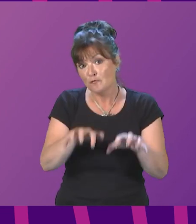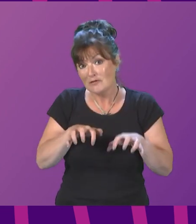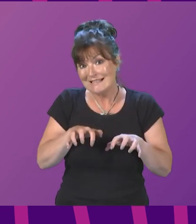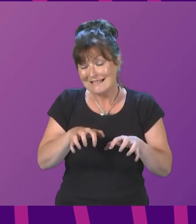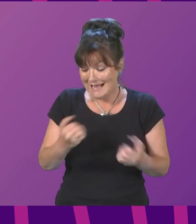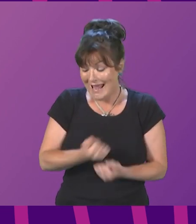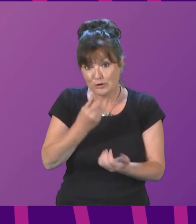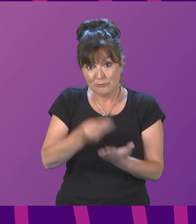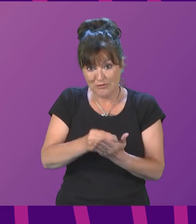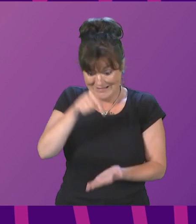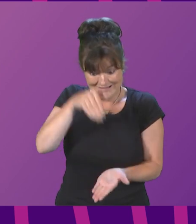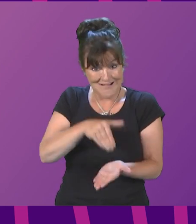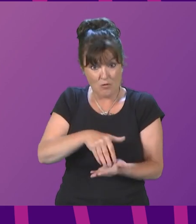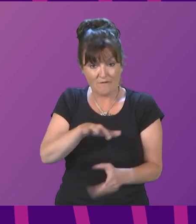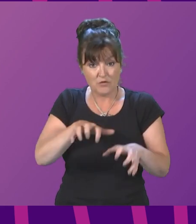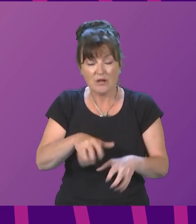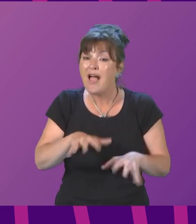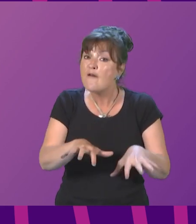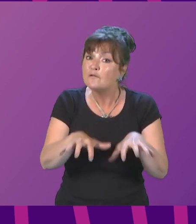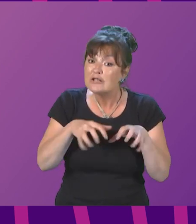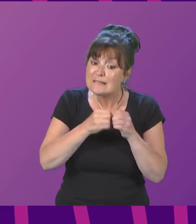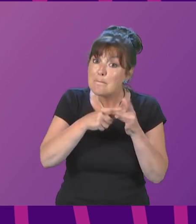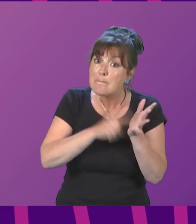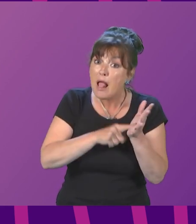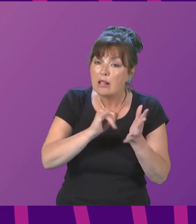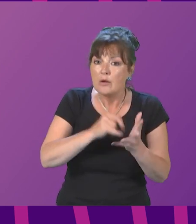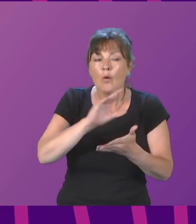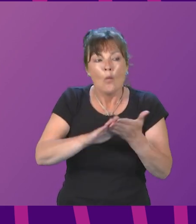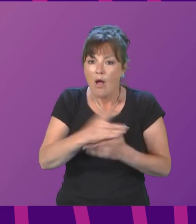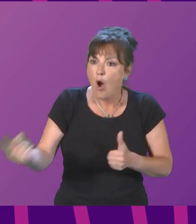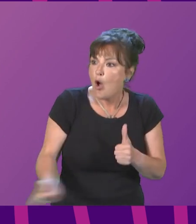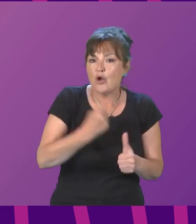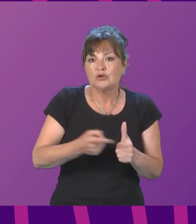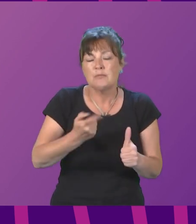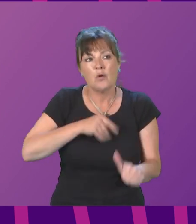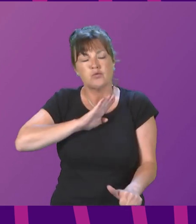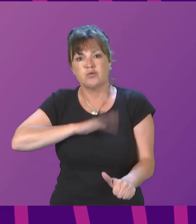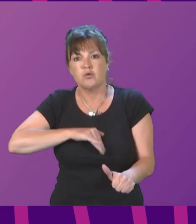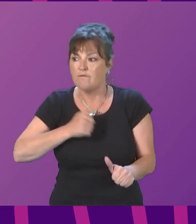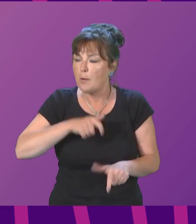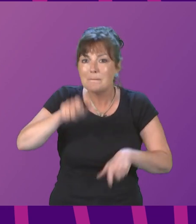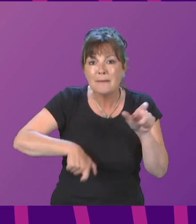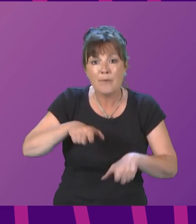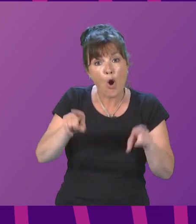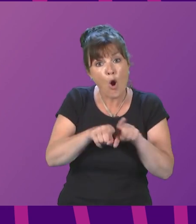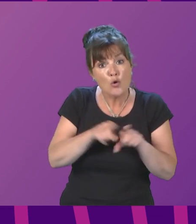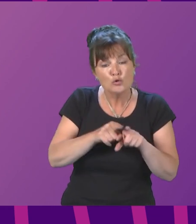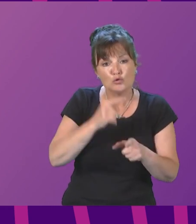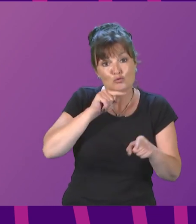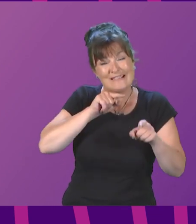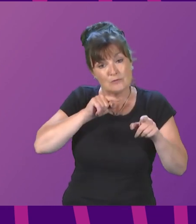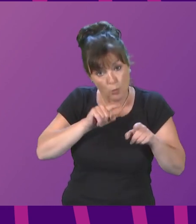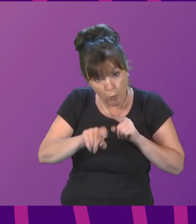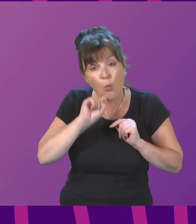level. A freeze on bills would deliver immediate relief to households and also help lower inflation,